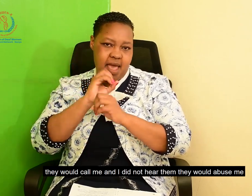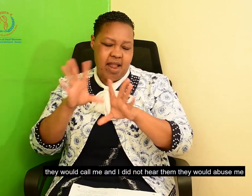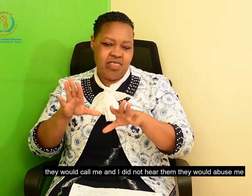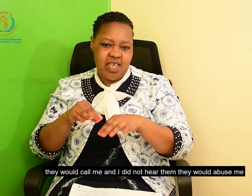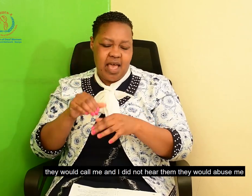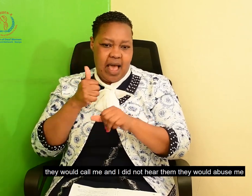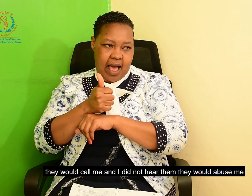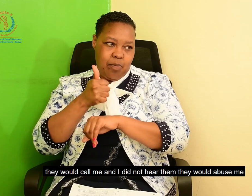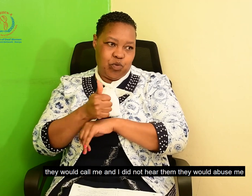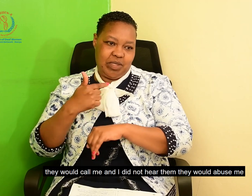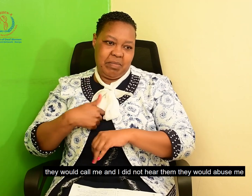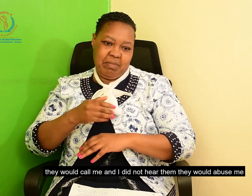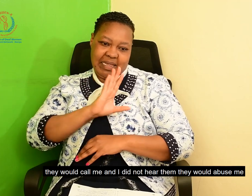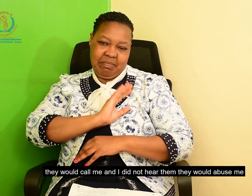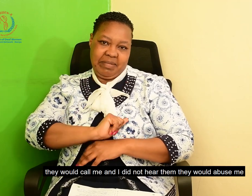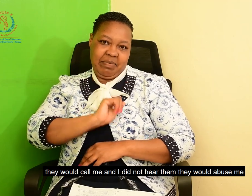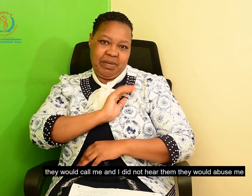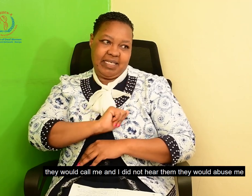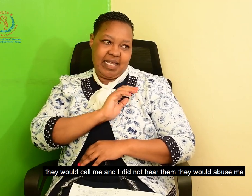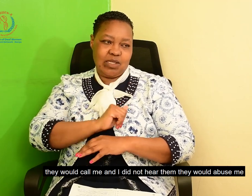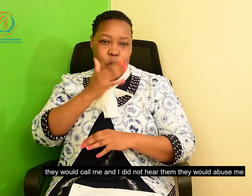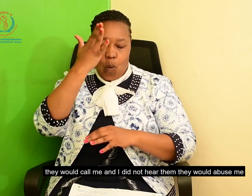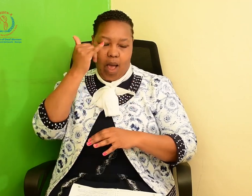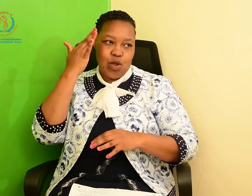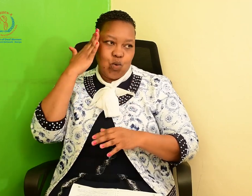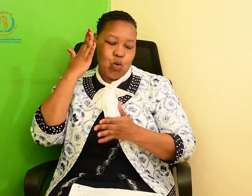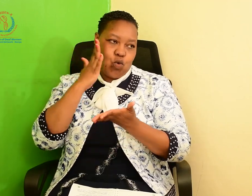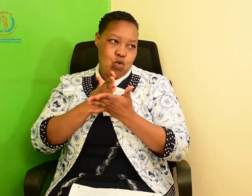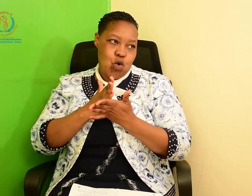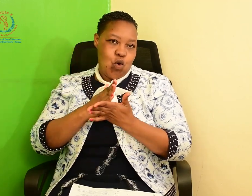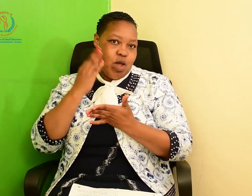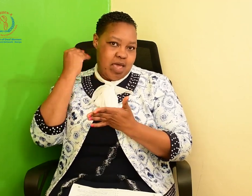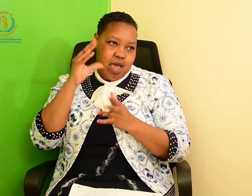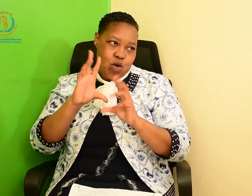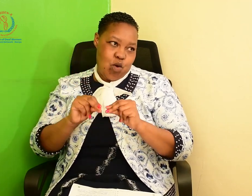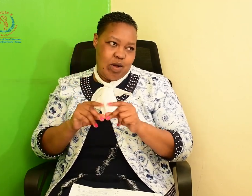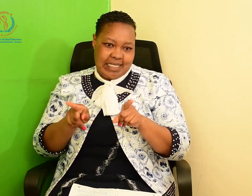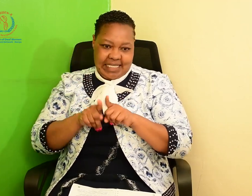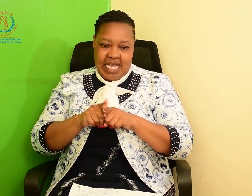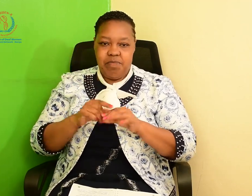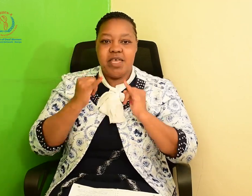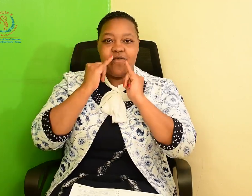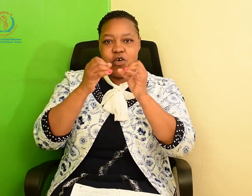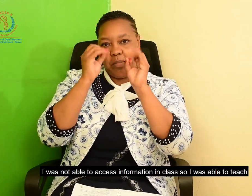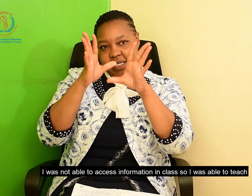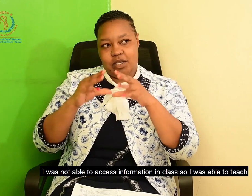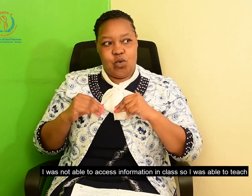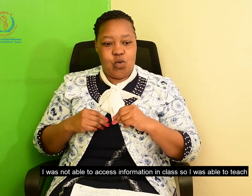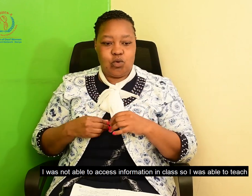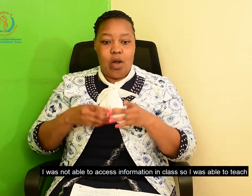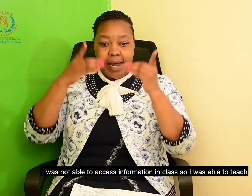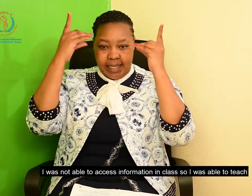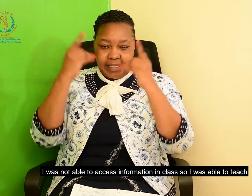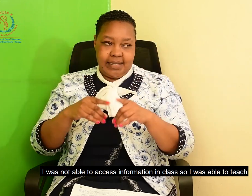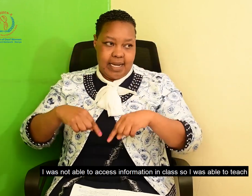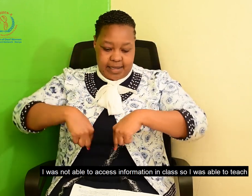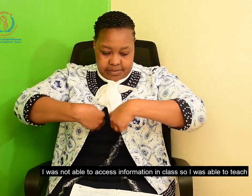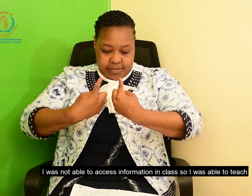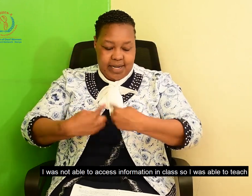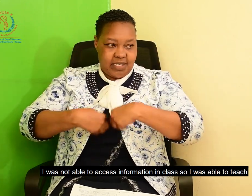when they would call me and I wouldn't hear them, they would abuse me and make mockery out of me. And then, I was also not able